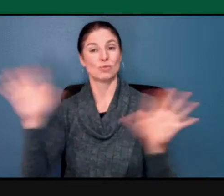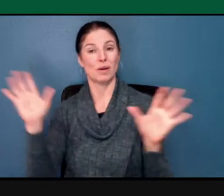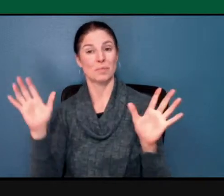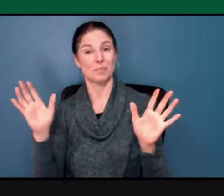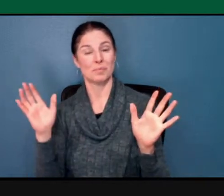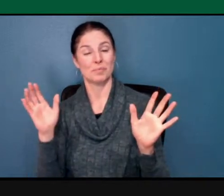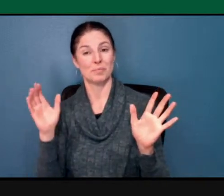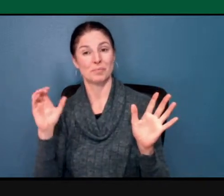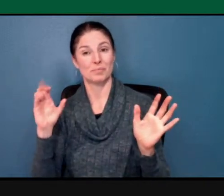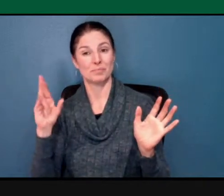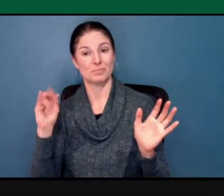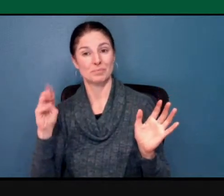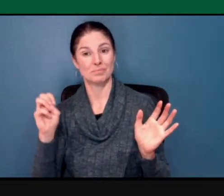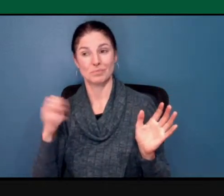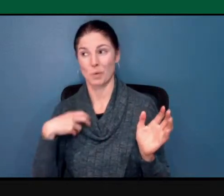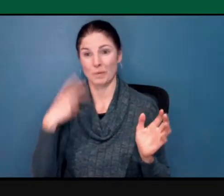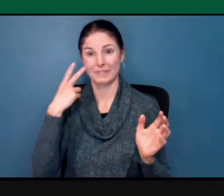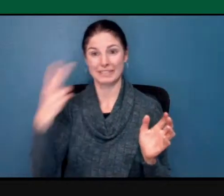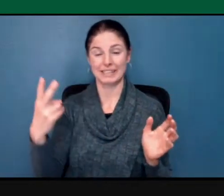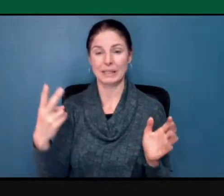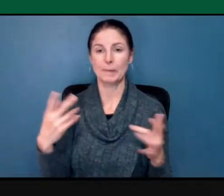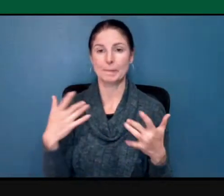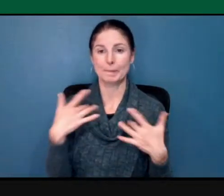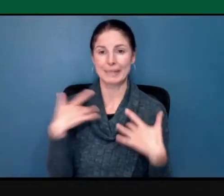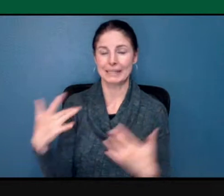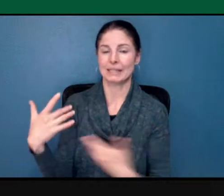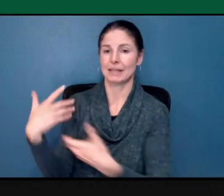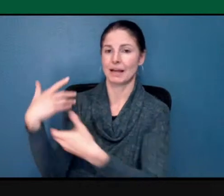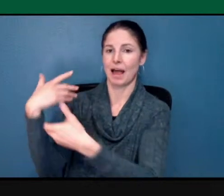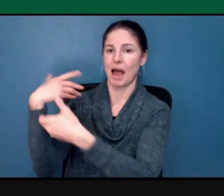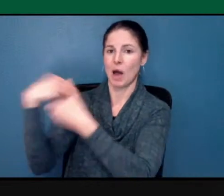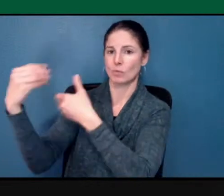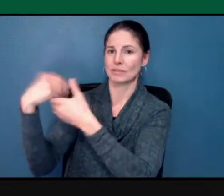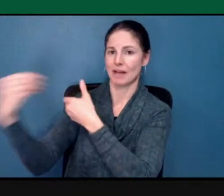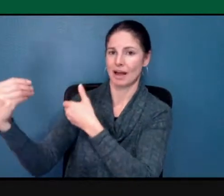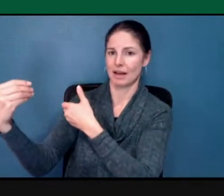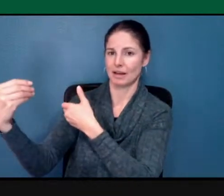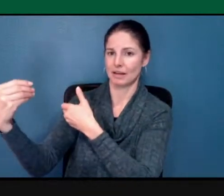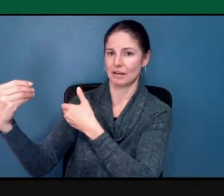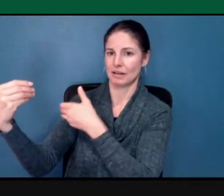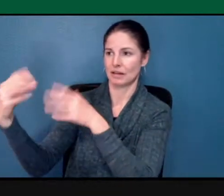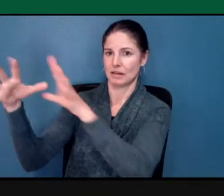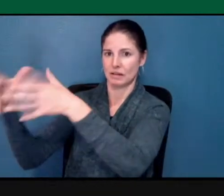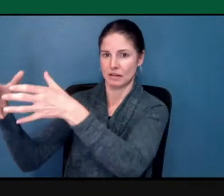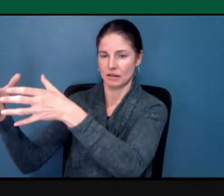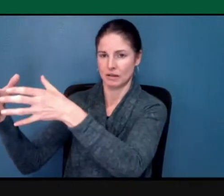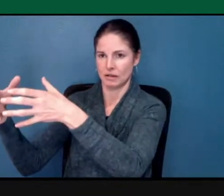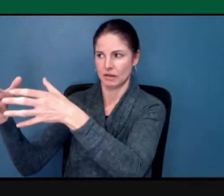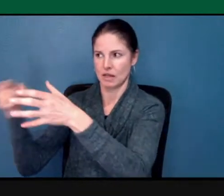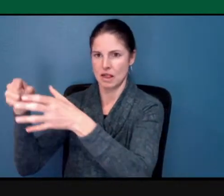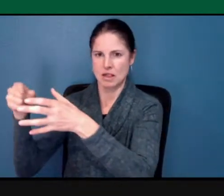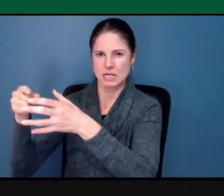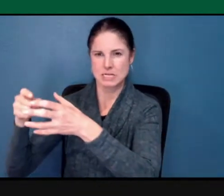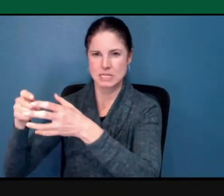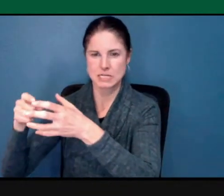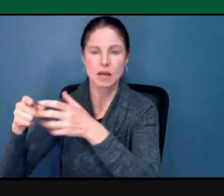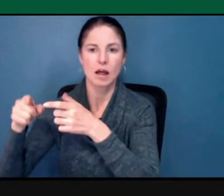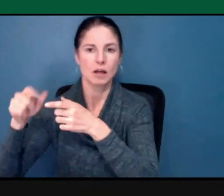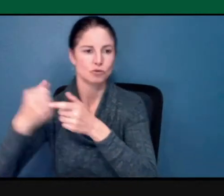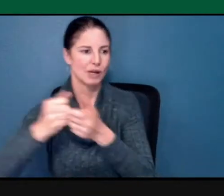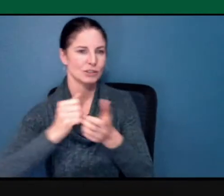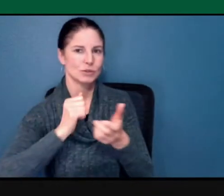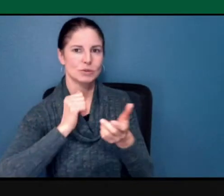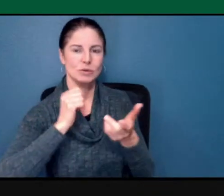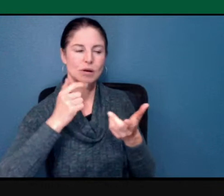of times they're from the outside. And they're from the outside trying to divide the inside. And so if you